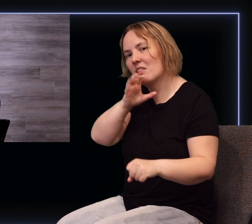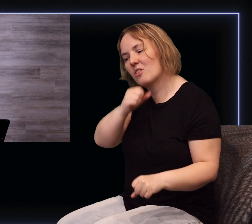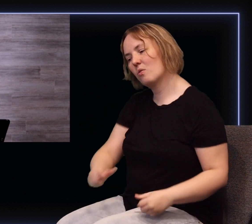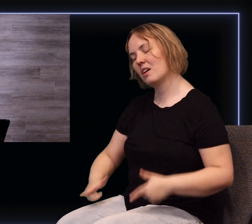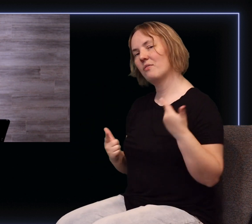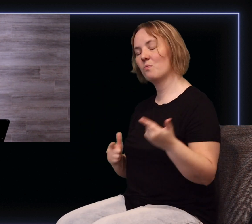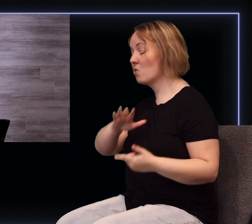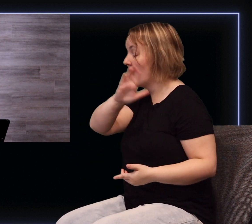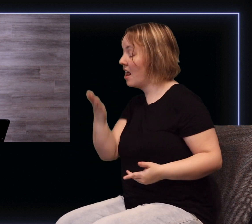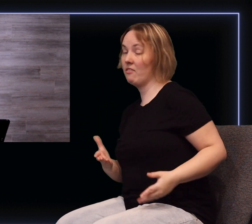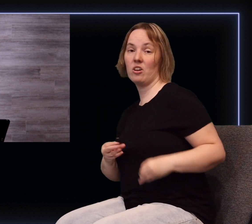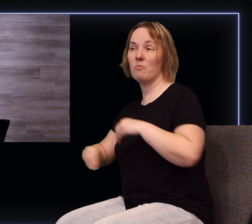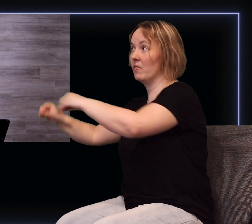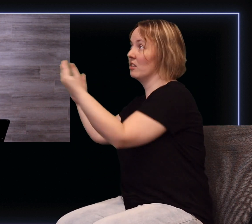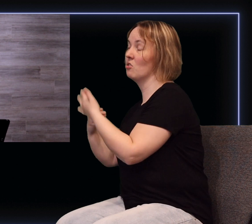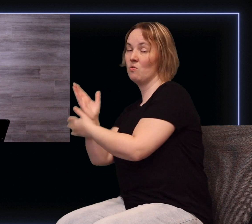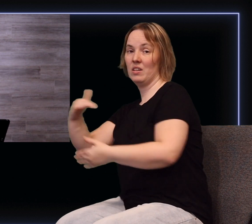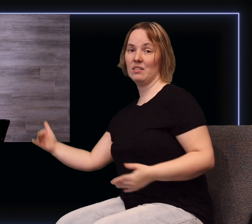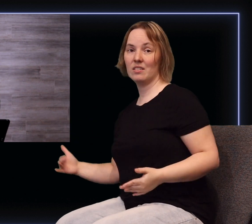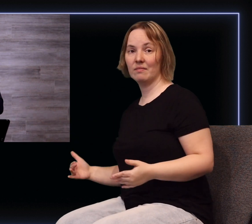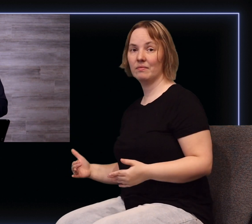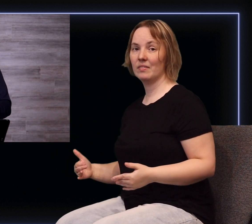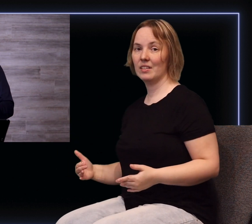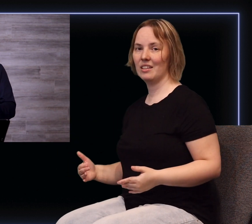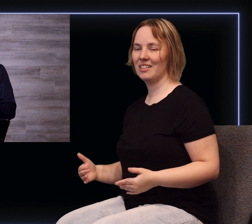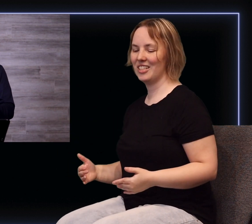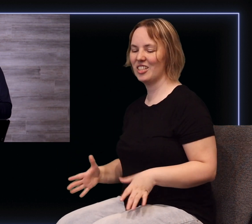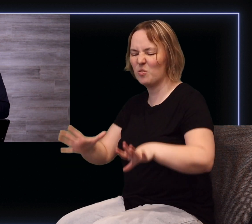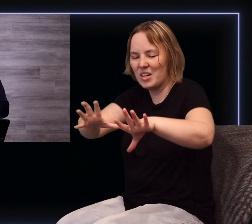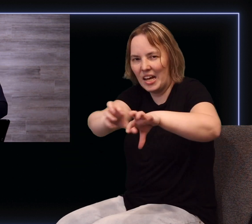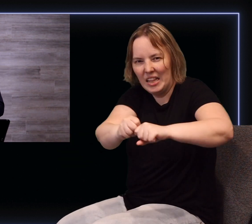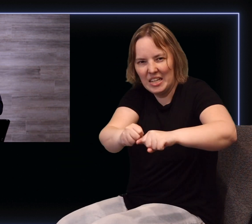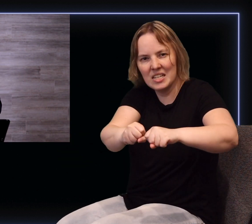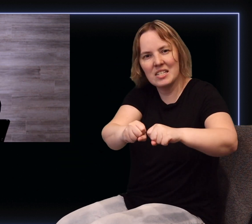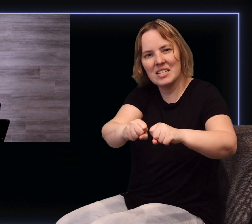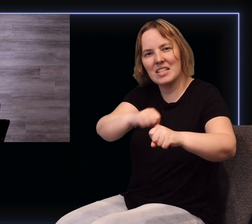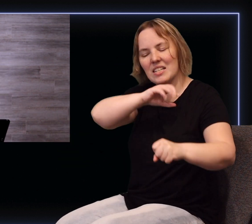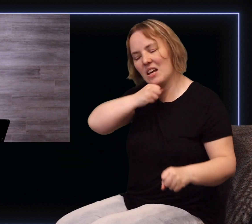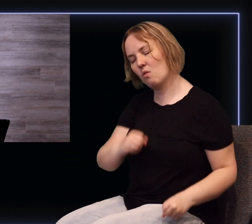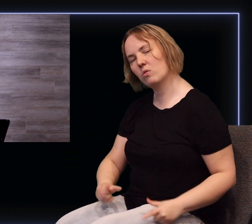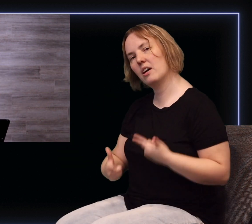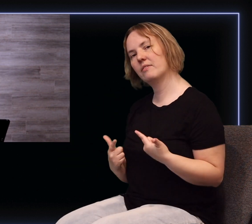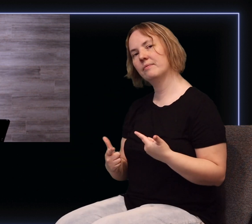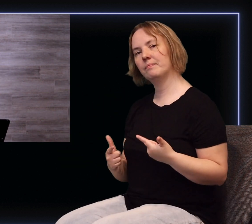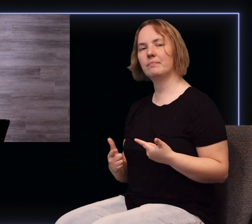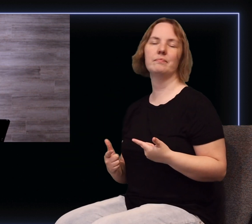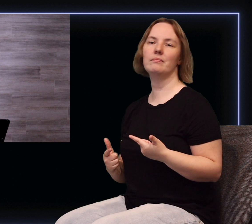Let say that again. We're never going to move into new things as long as we're holding on to the old life. And that really